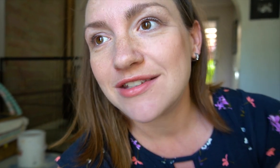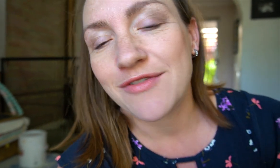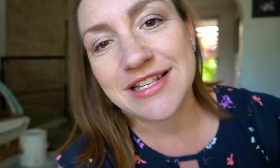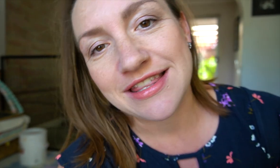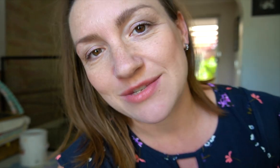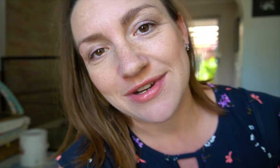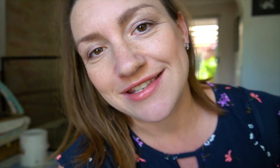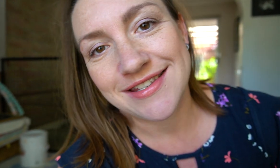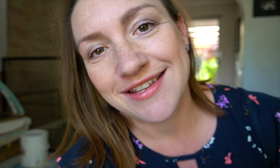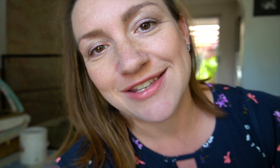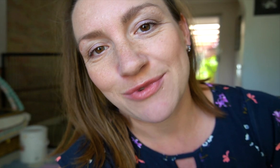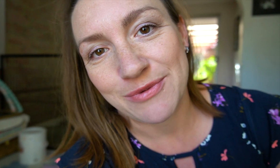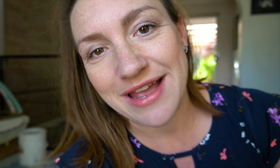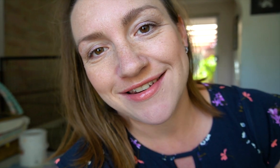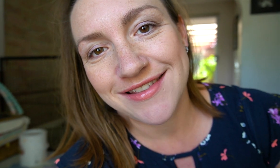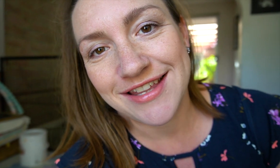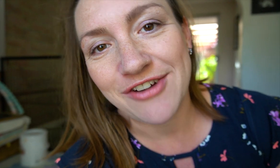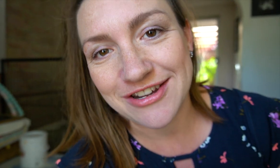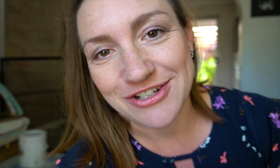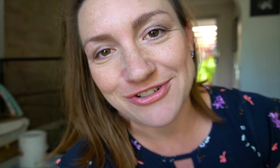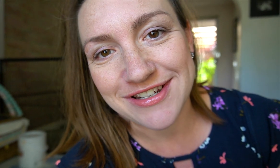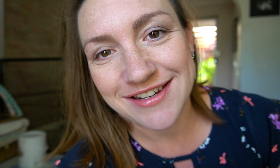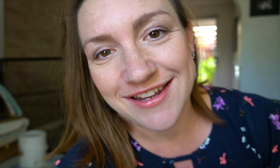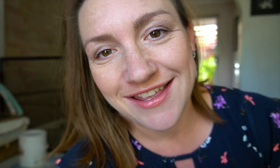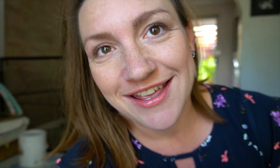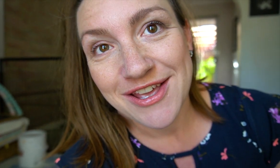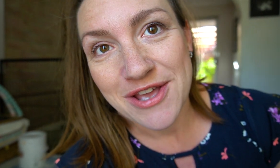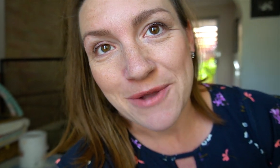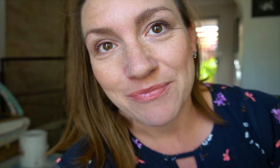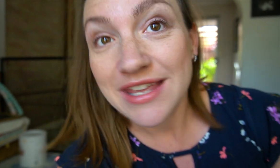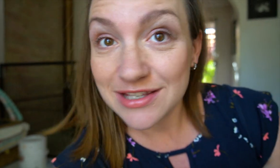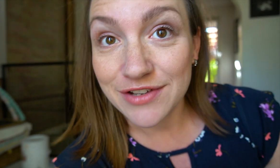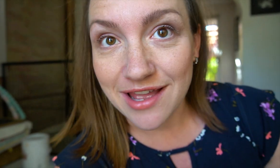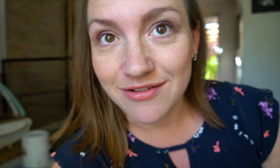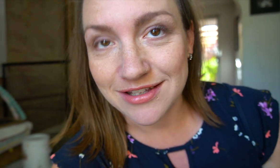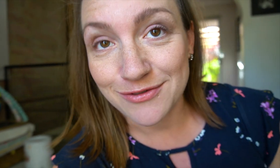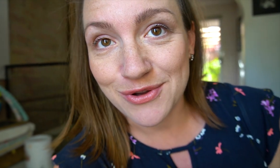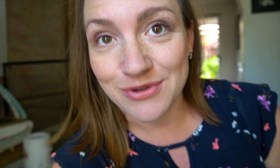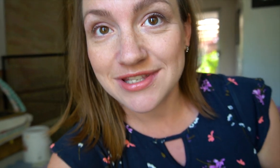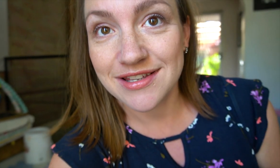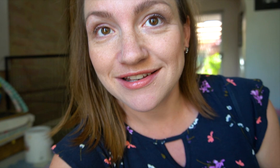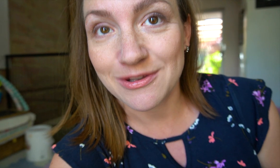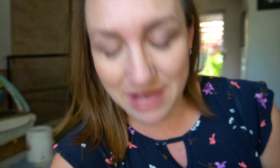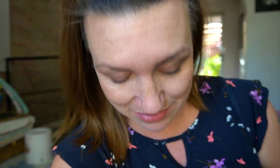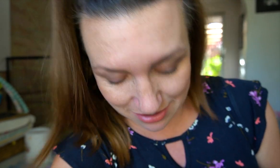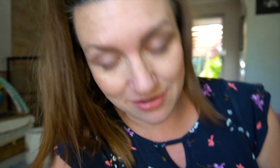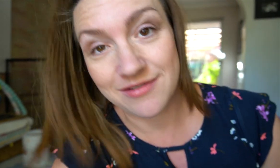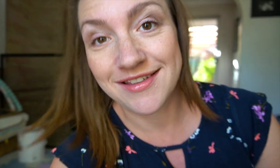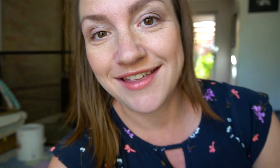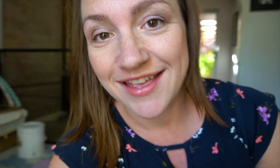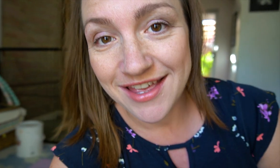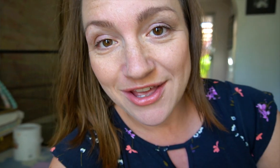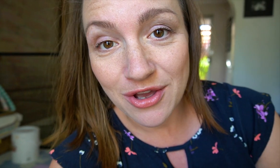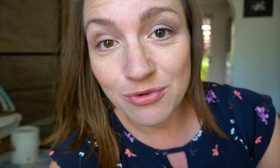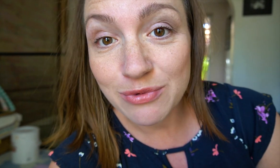And obviously this one is more about the grandchildren. Izzy for now and then of course a little baby girl